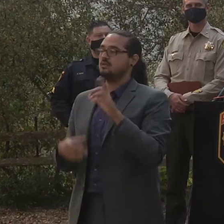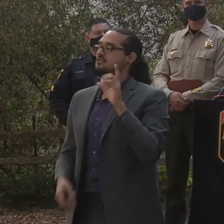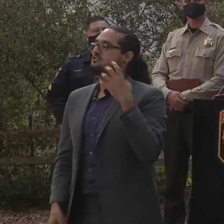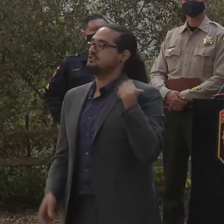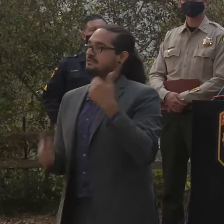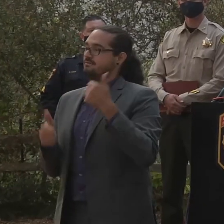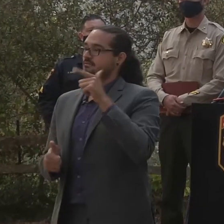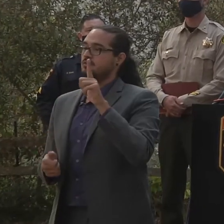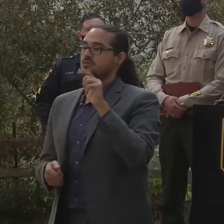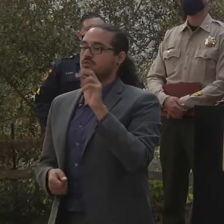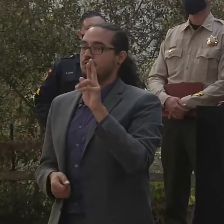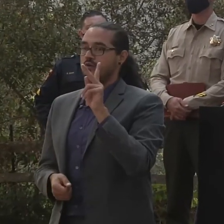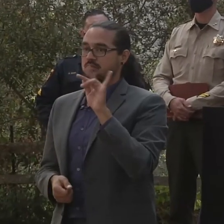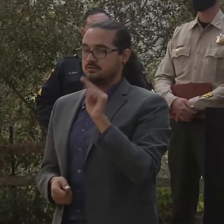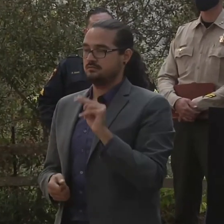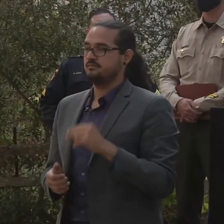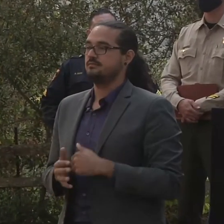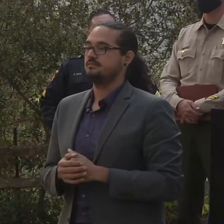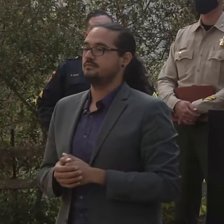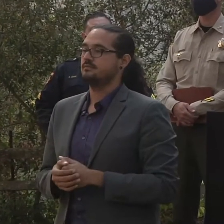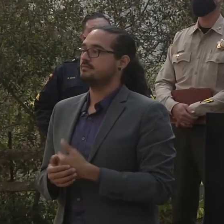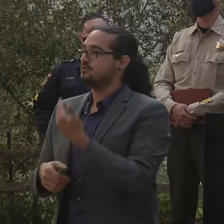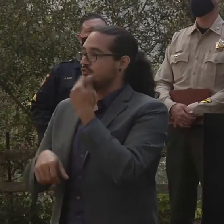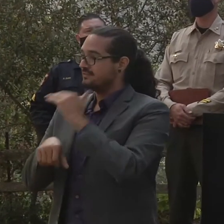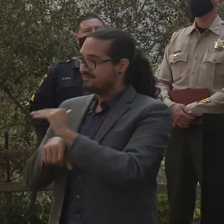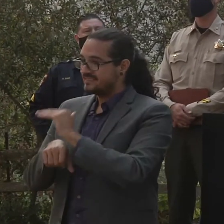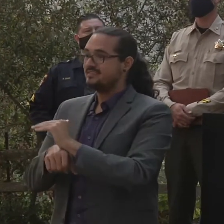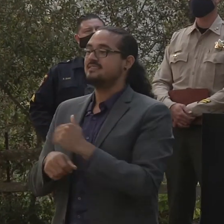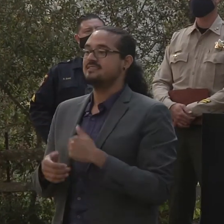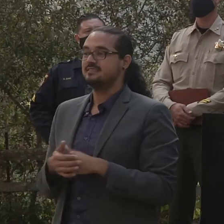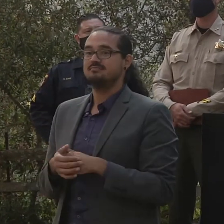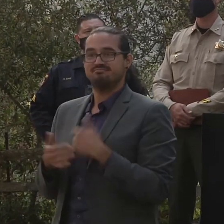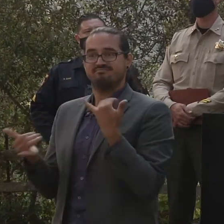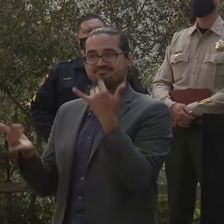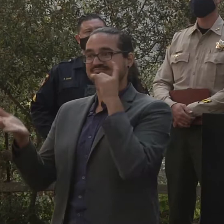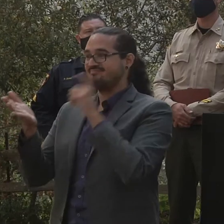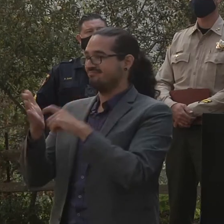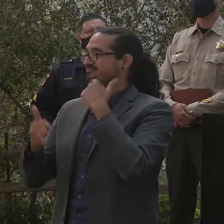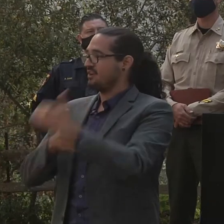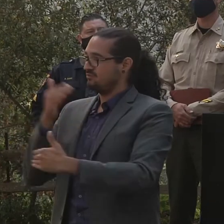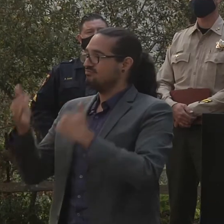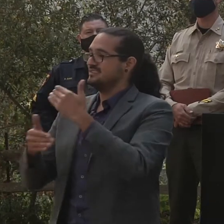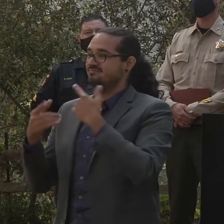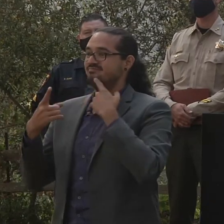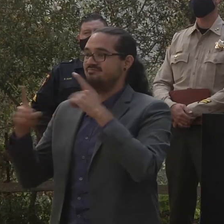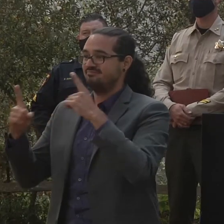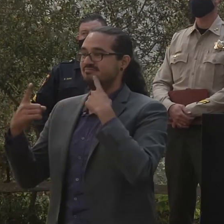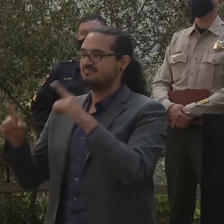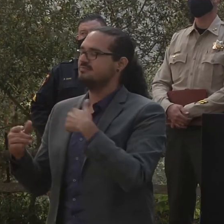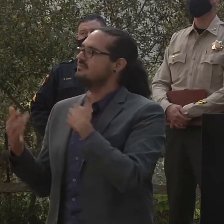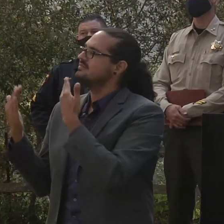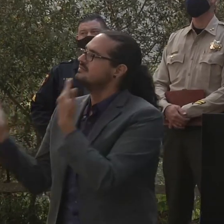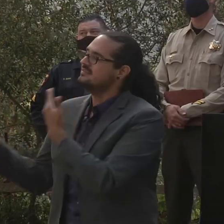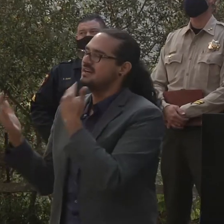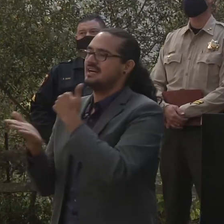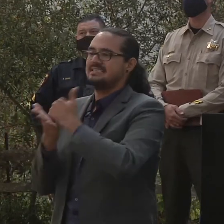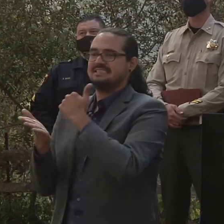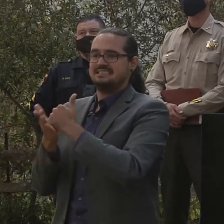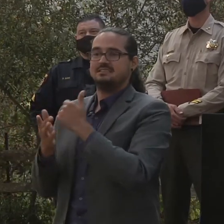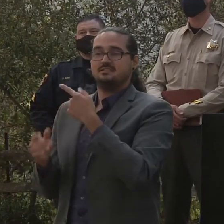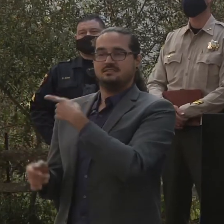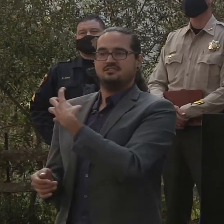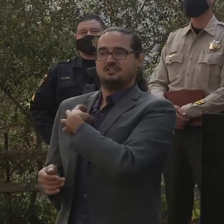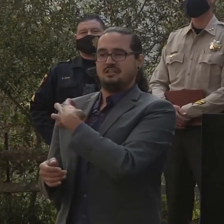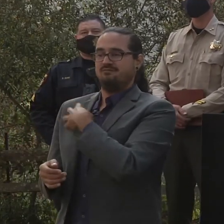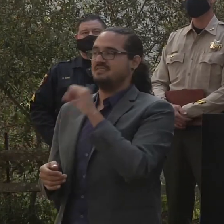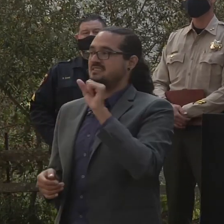Good evening. We're making progress and I appreciate the assistance from the Santa Cruz County Sheriff's Department to